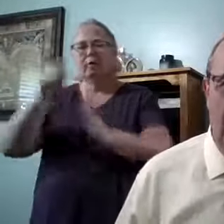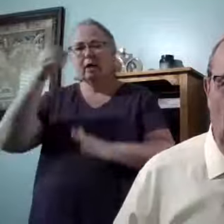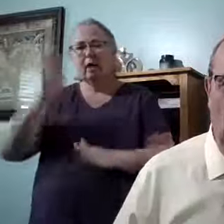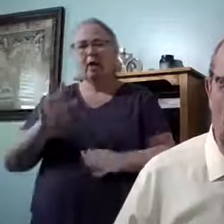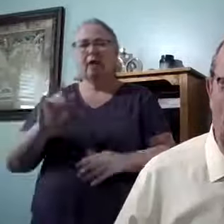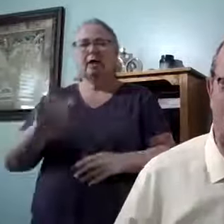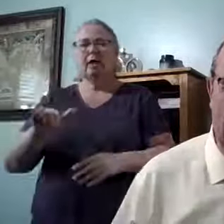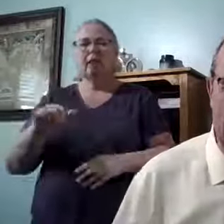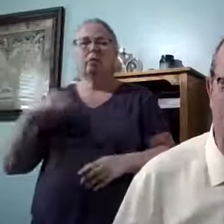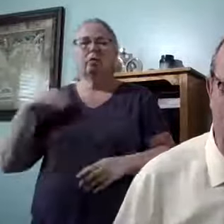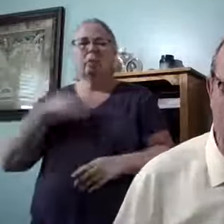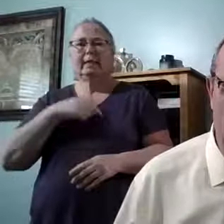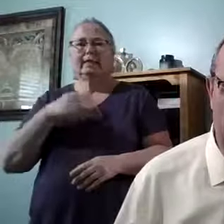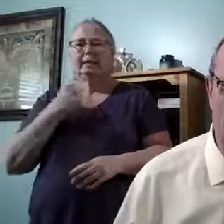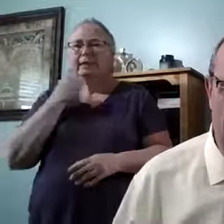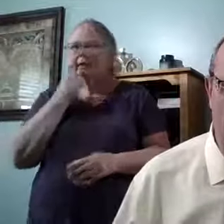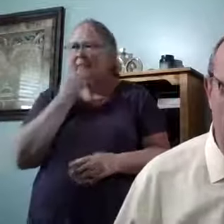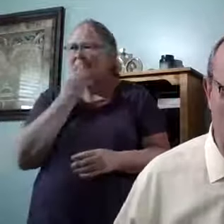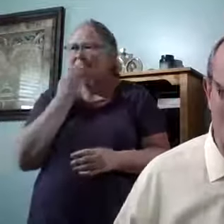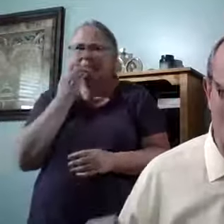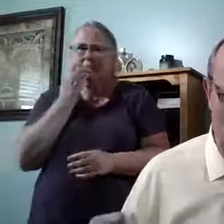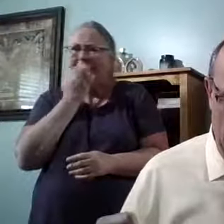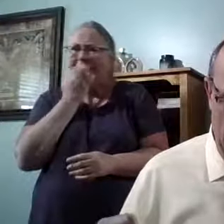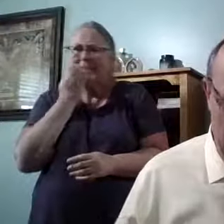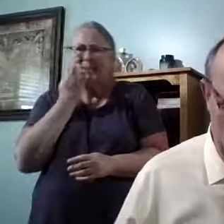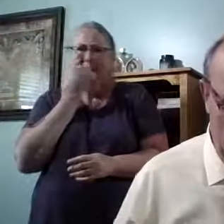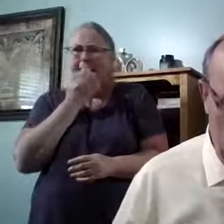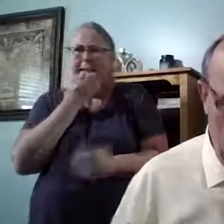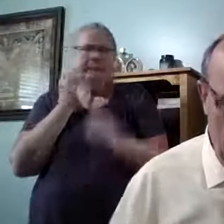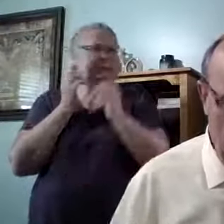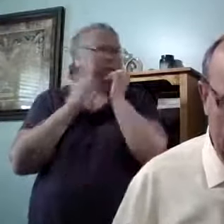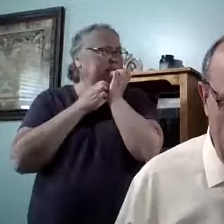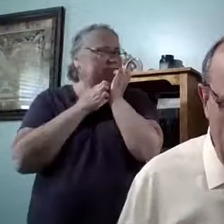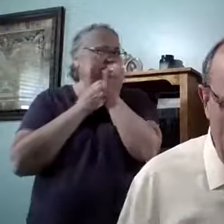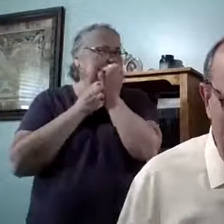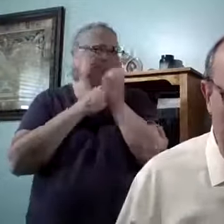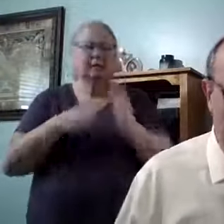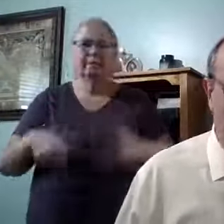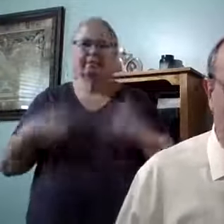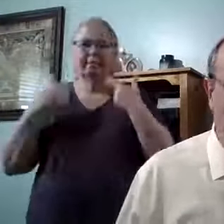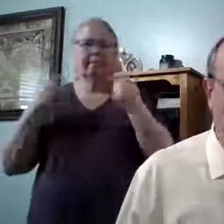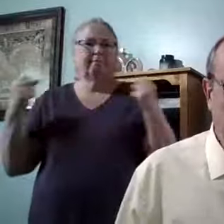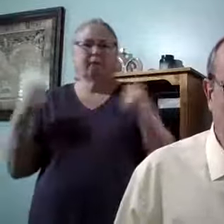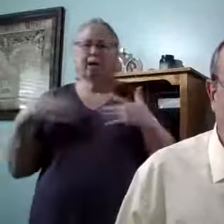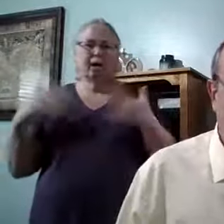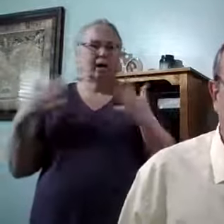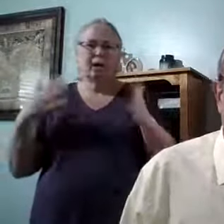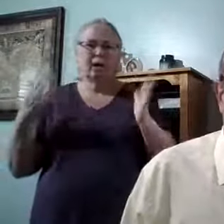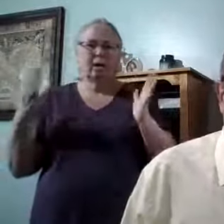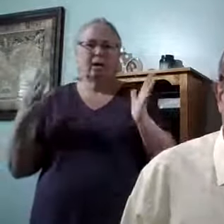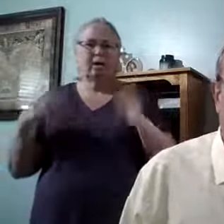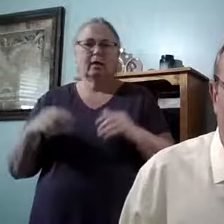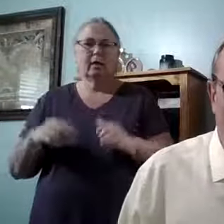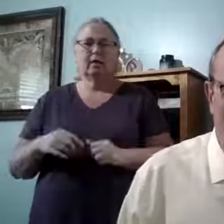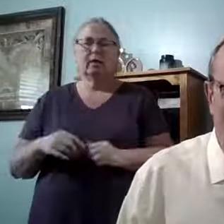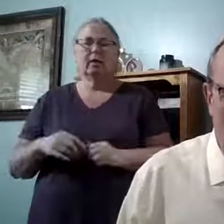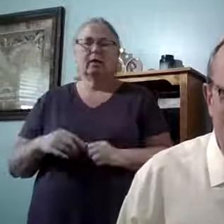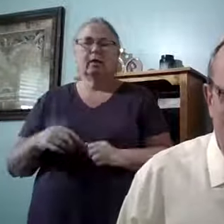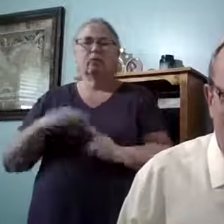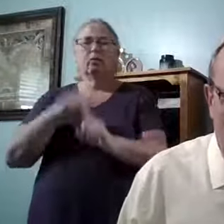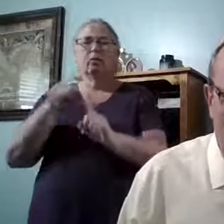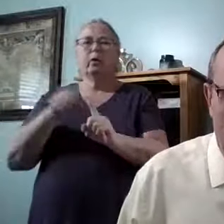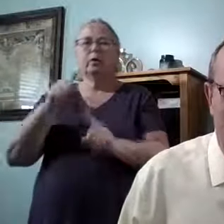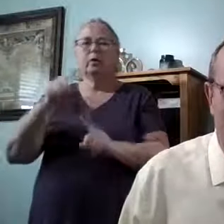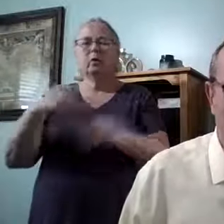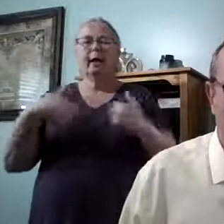we're, we're biting our fingernails and we're living in fear. So when you